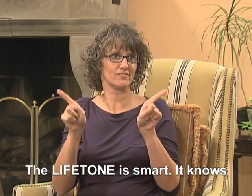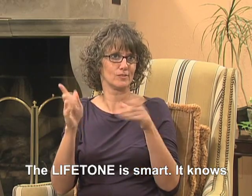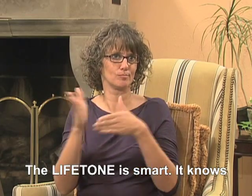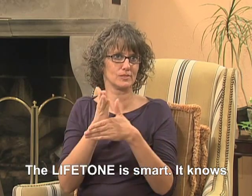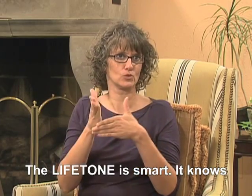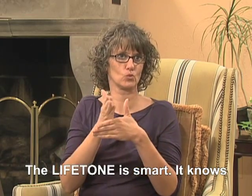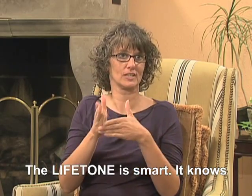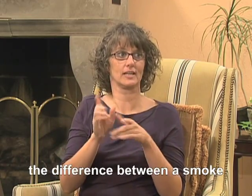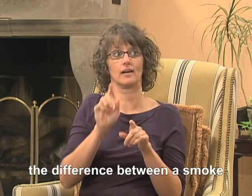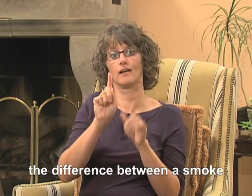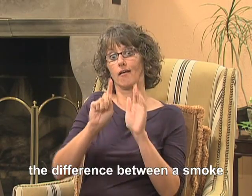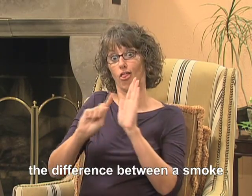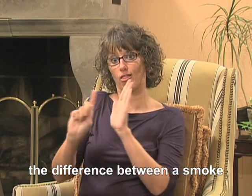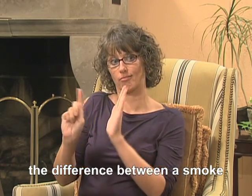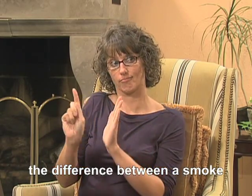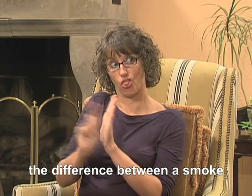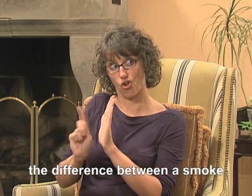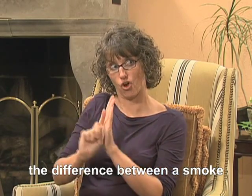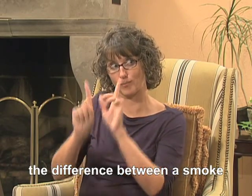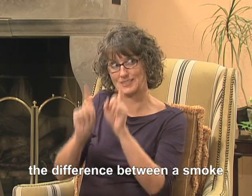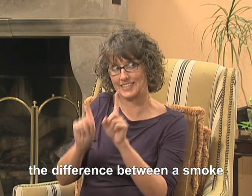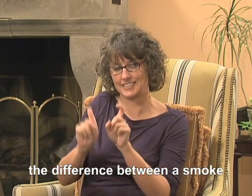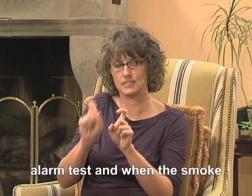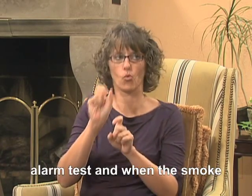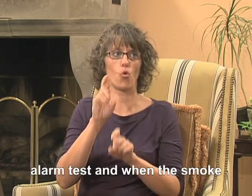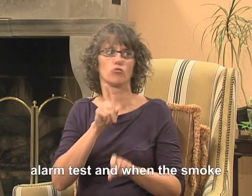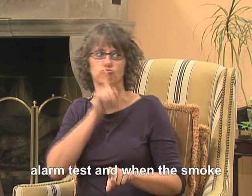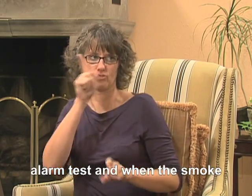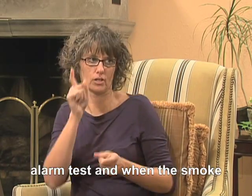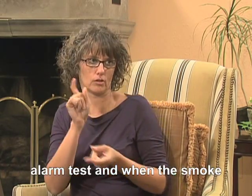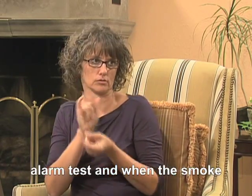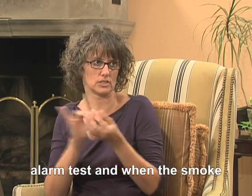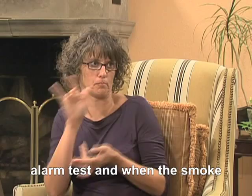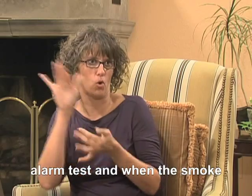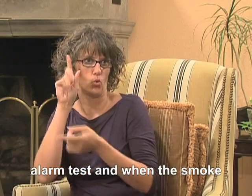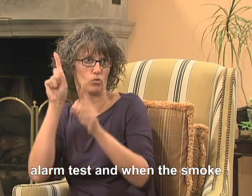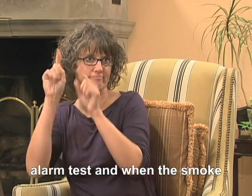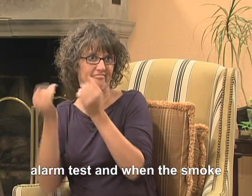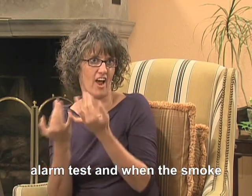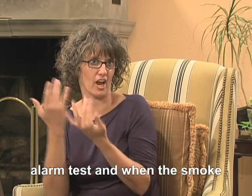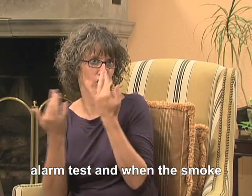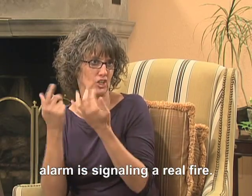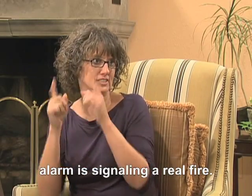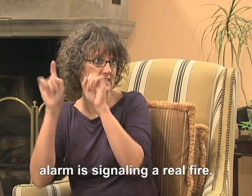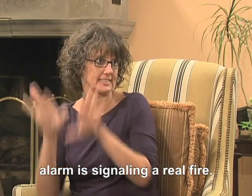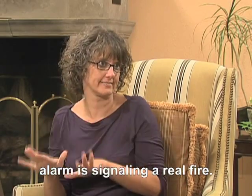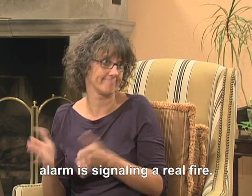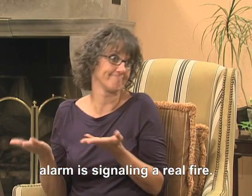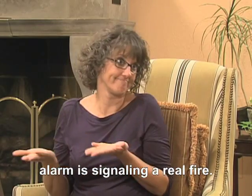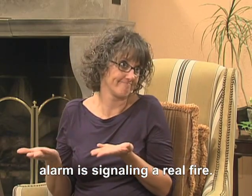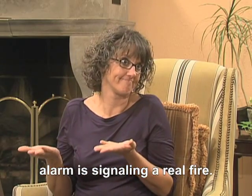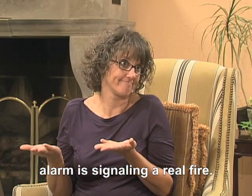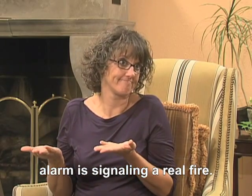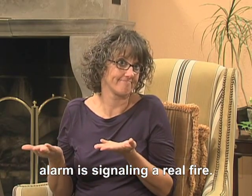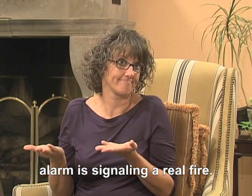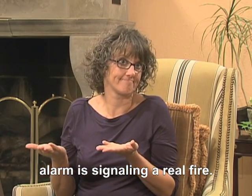It knows the difference between a smoke alarm test and when the smoke alarm is signaling a real fire.